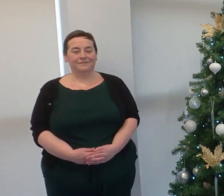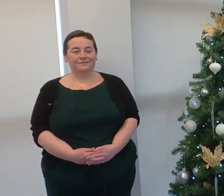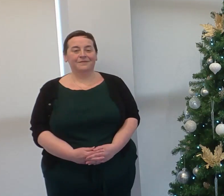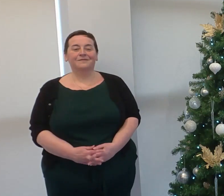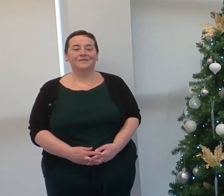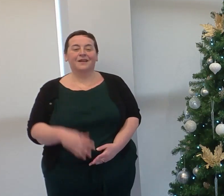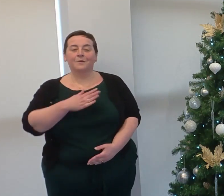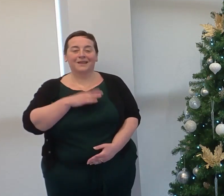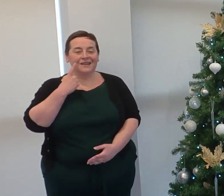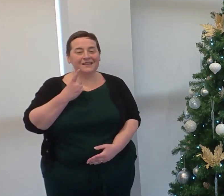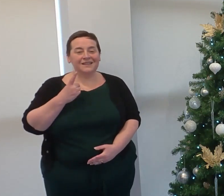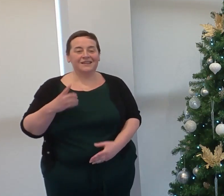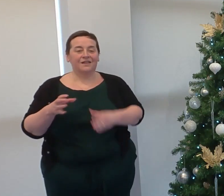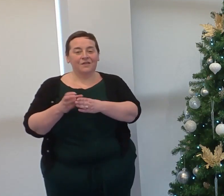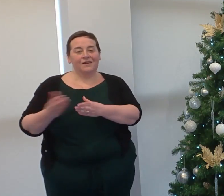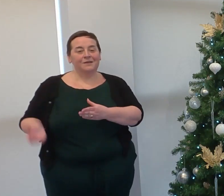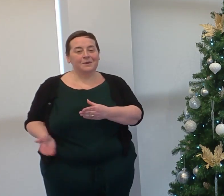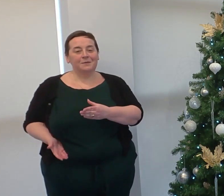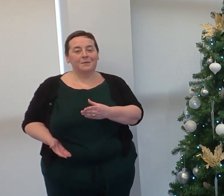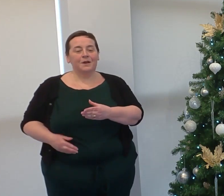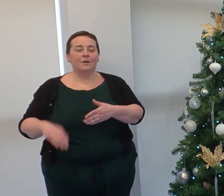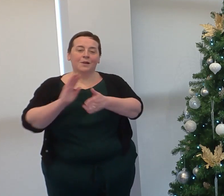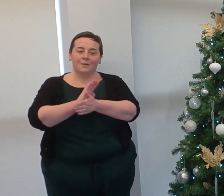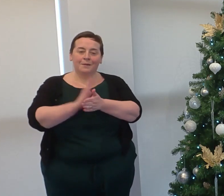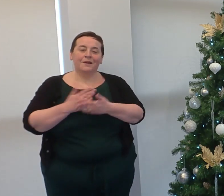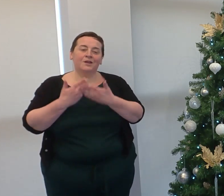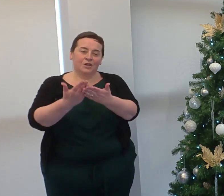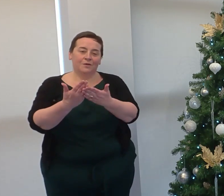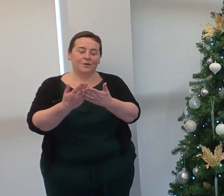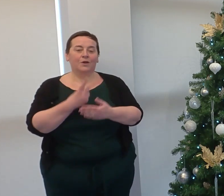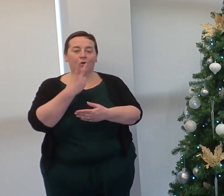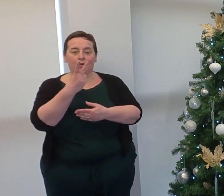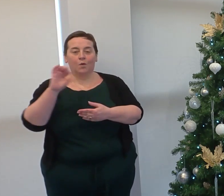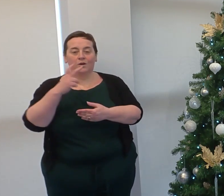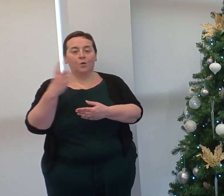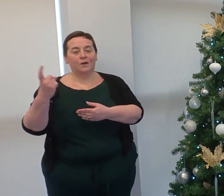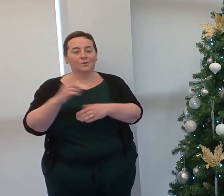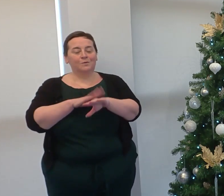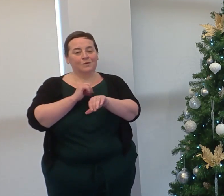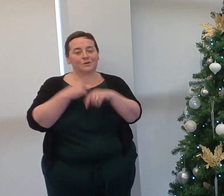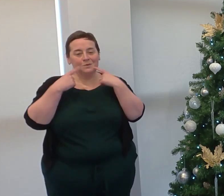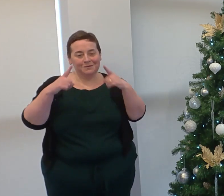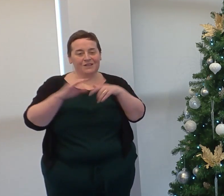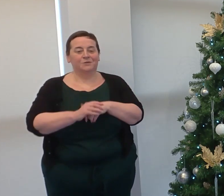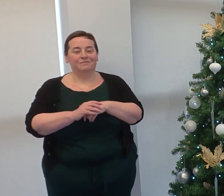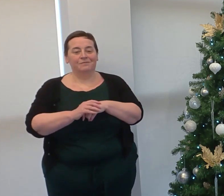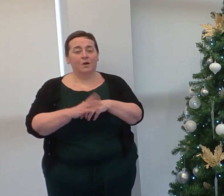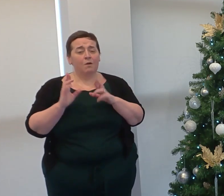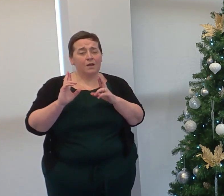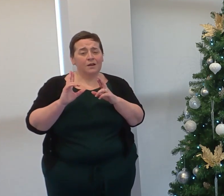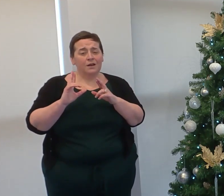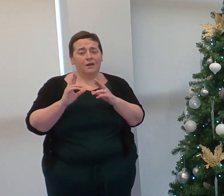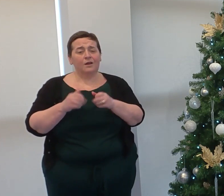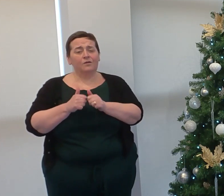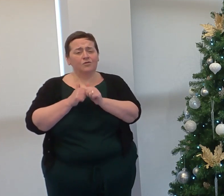On behalf of the Faculty of Business, it is my pleasure to deliver our 2021 Christmas message. We are